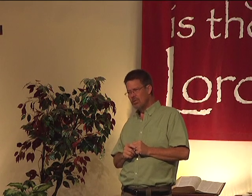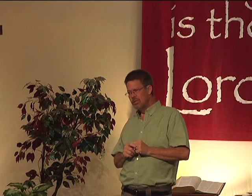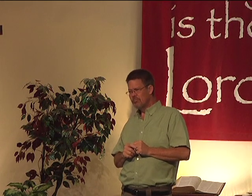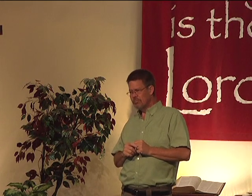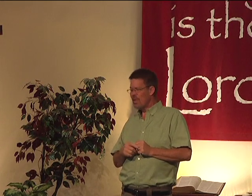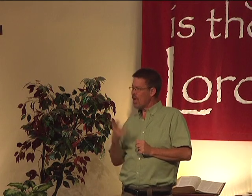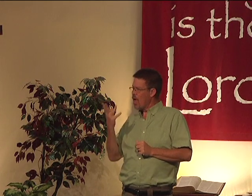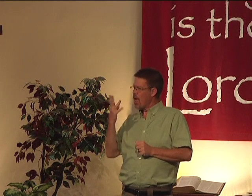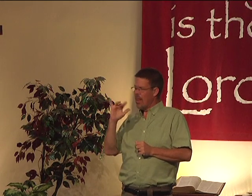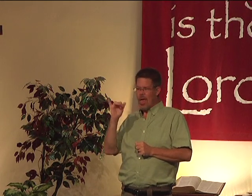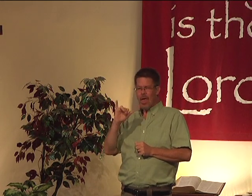Right?